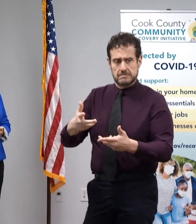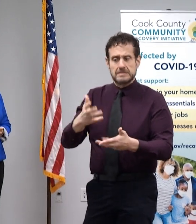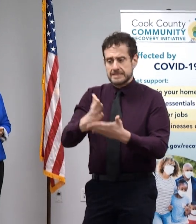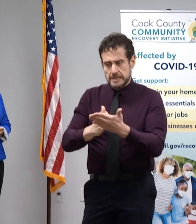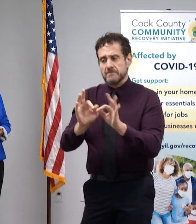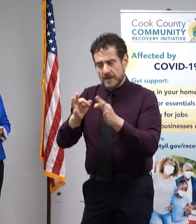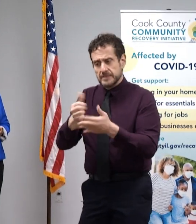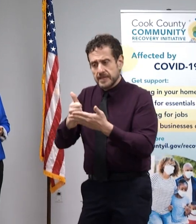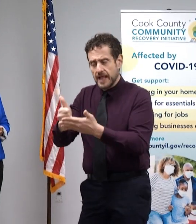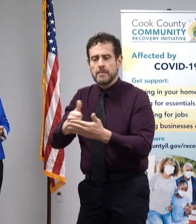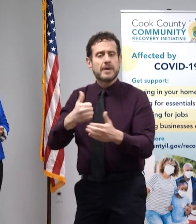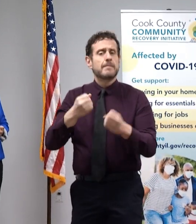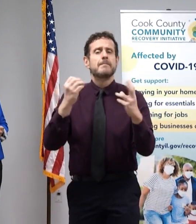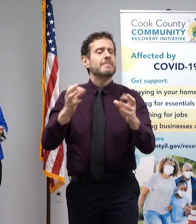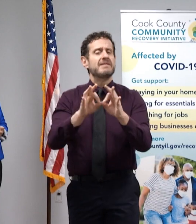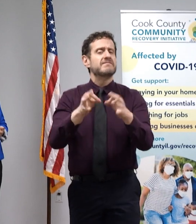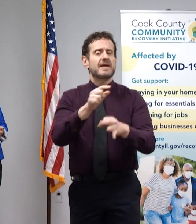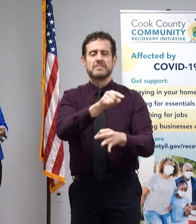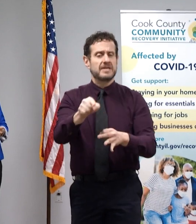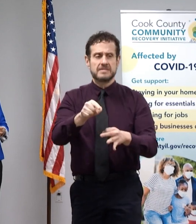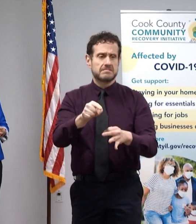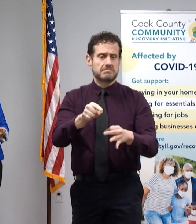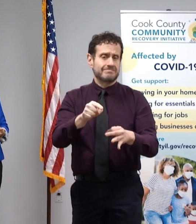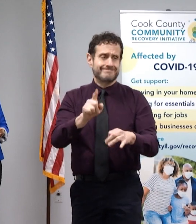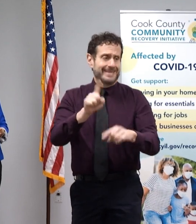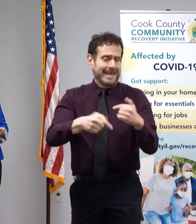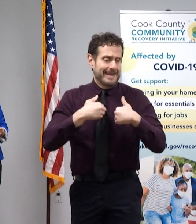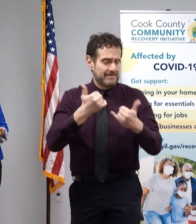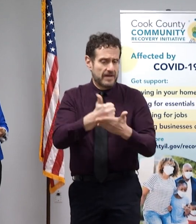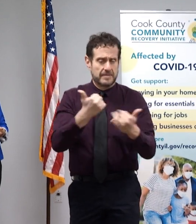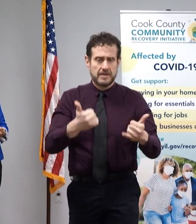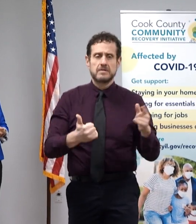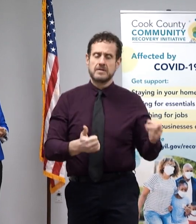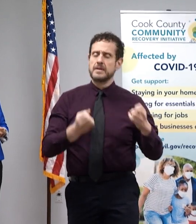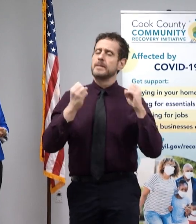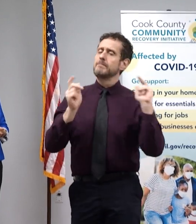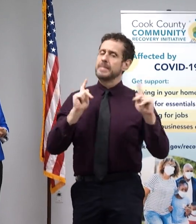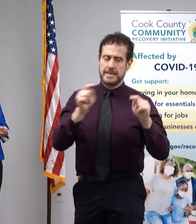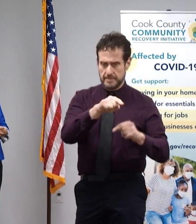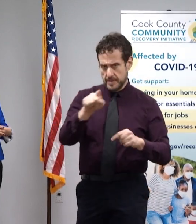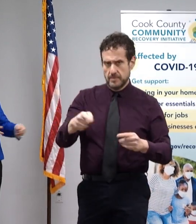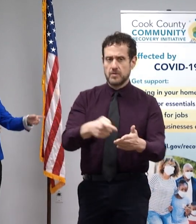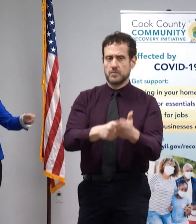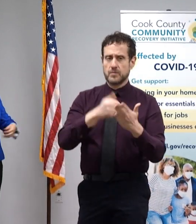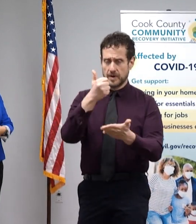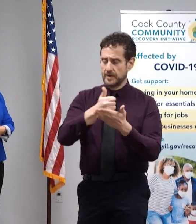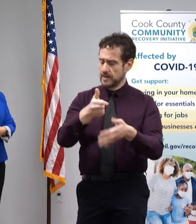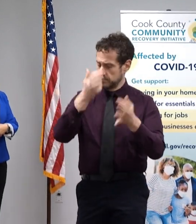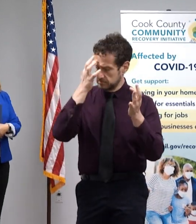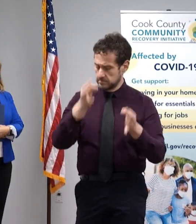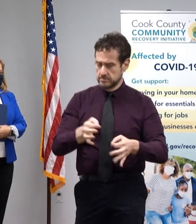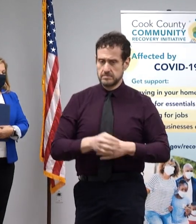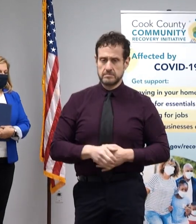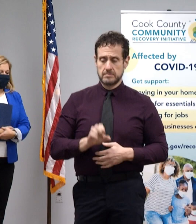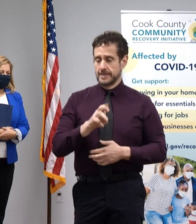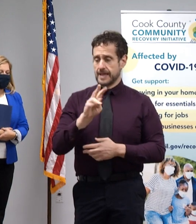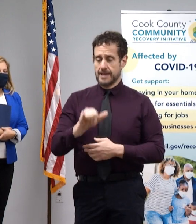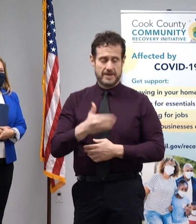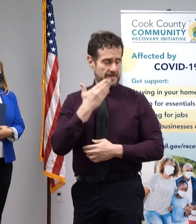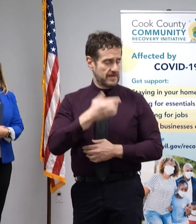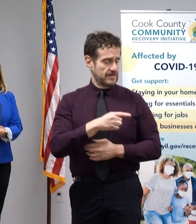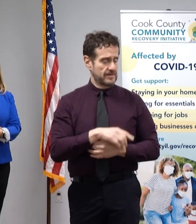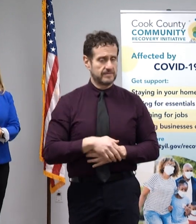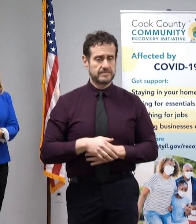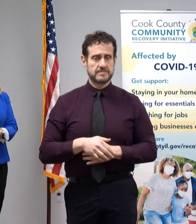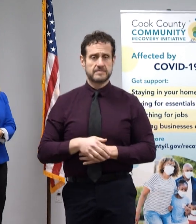need help than that 3,000 number of money? Well, there are a tremendous number of people who need help for sure. Ebony? Thank you.